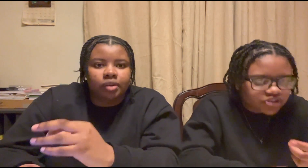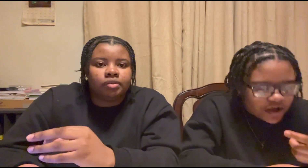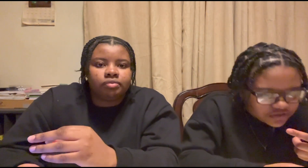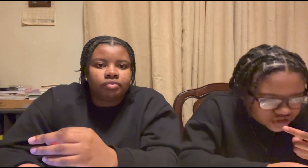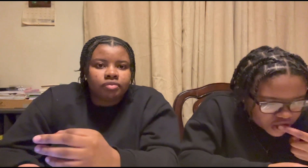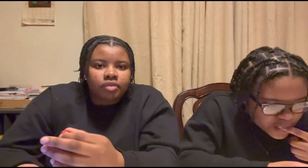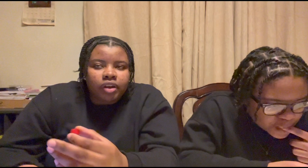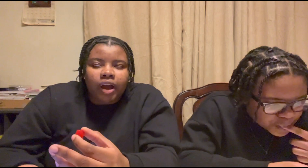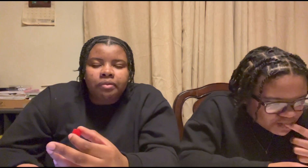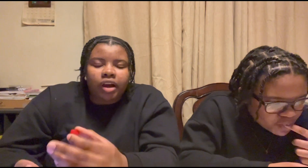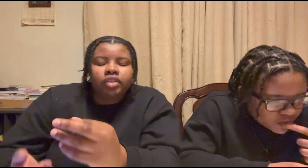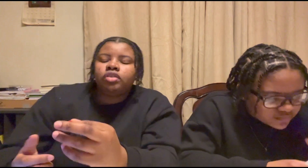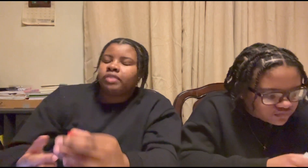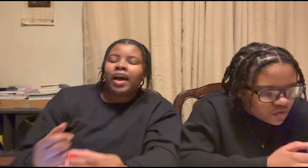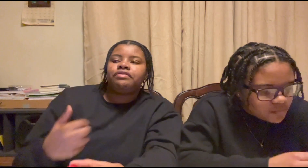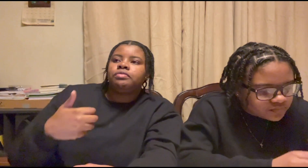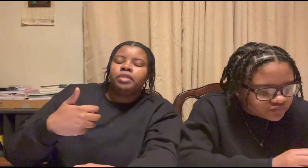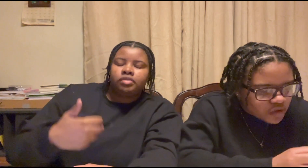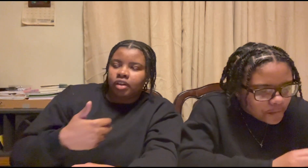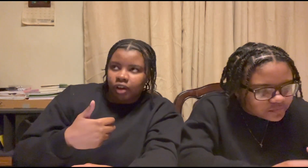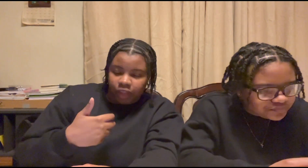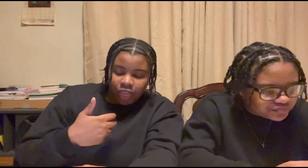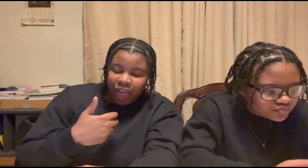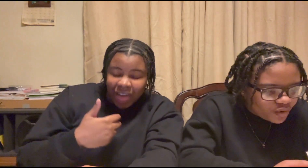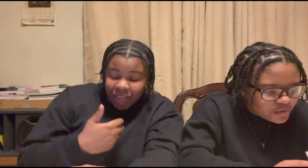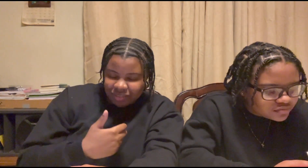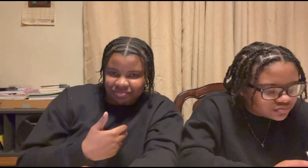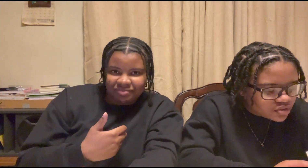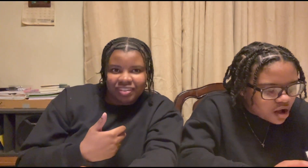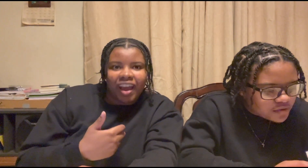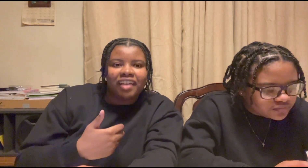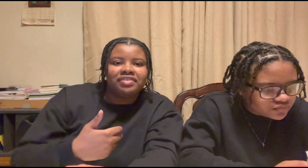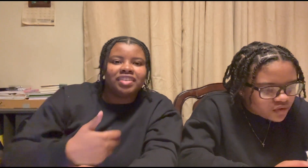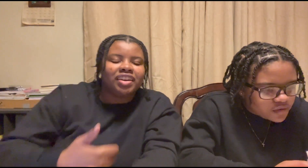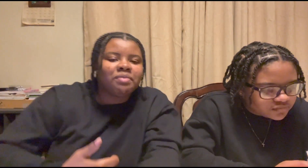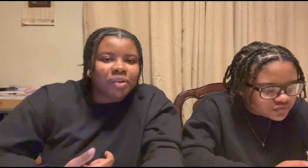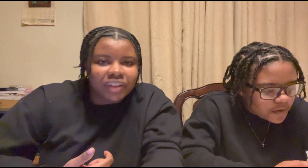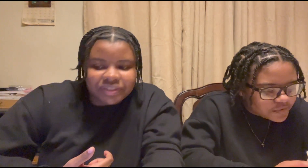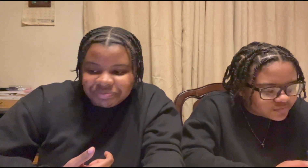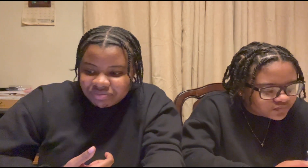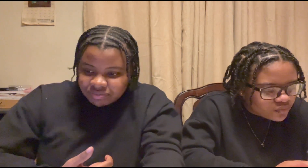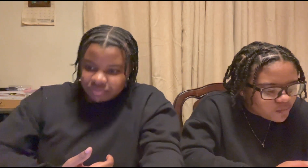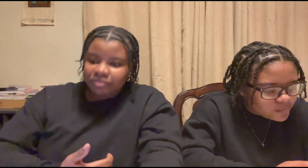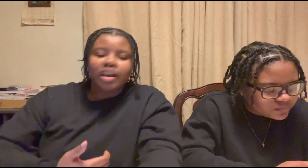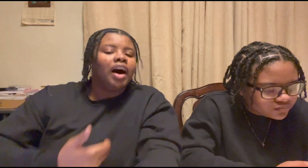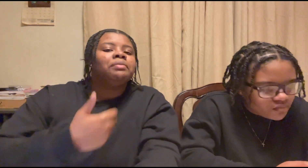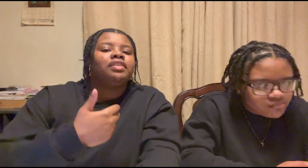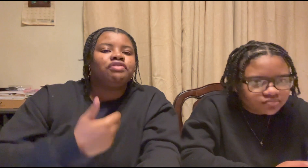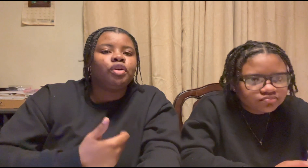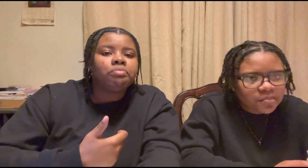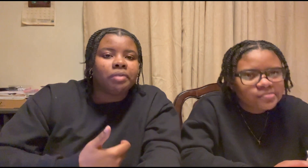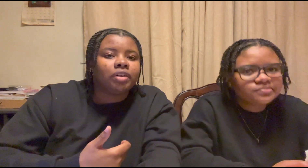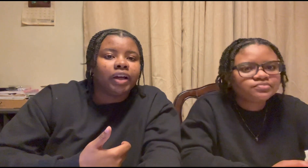i'm i have the the i have the keyboard on my phone memorized